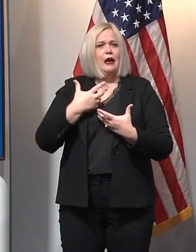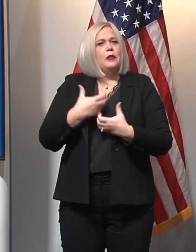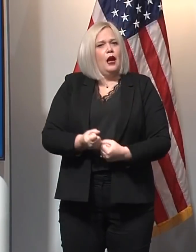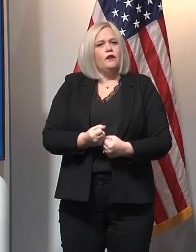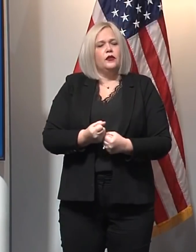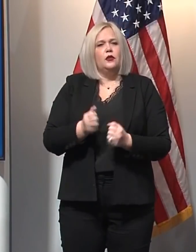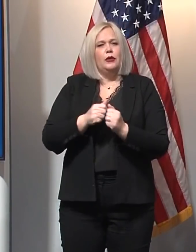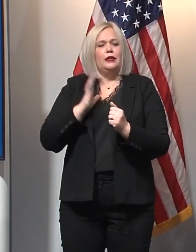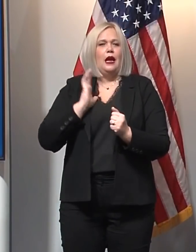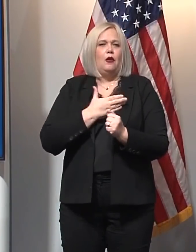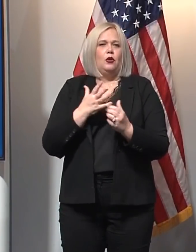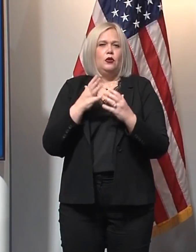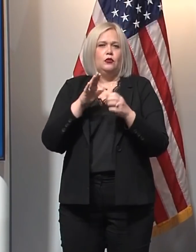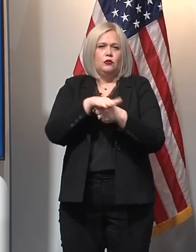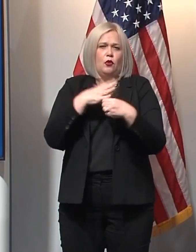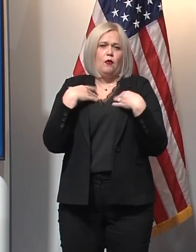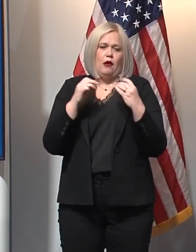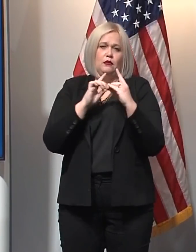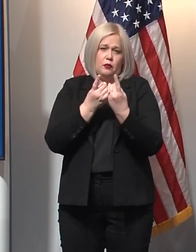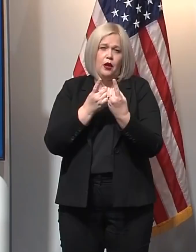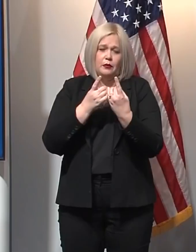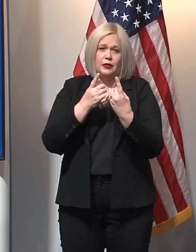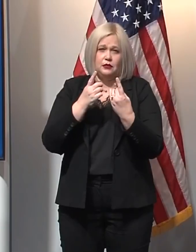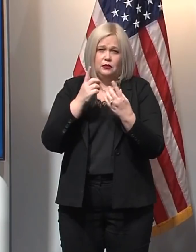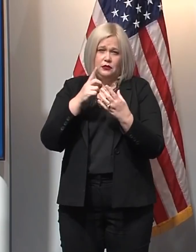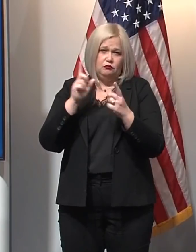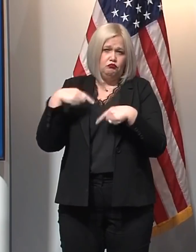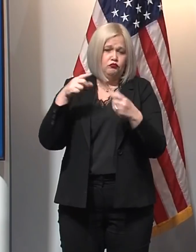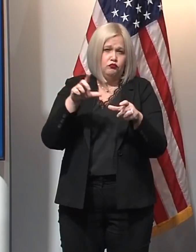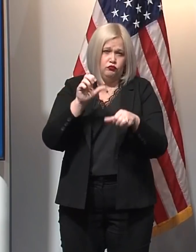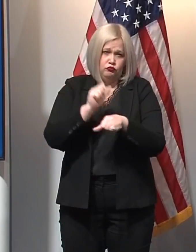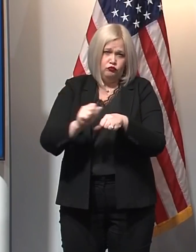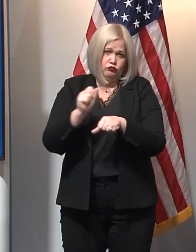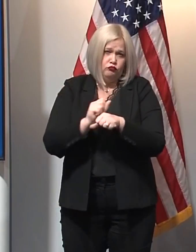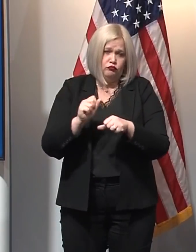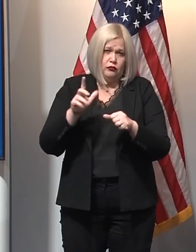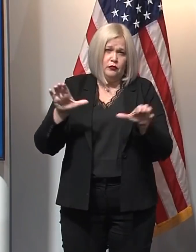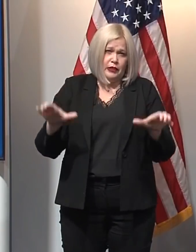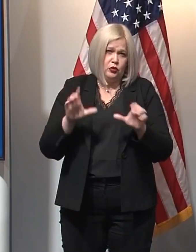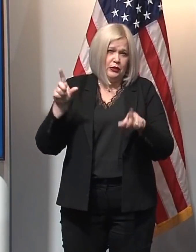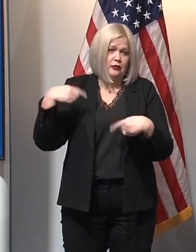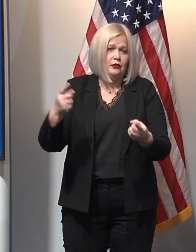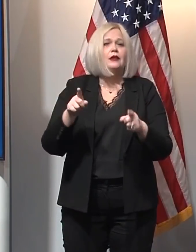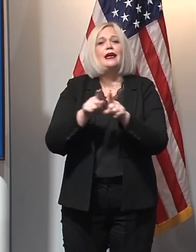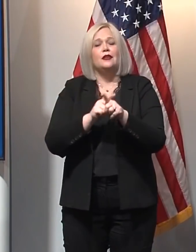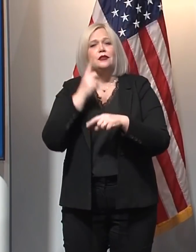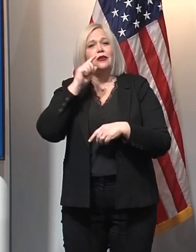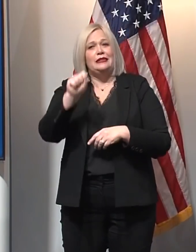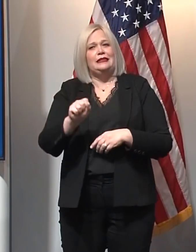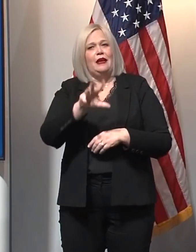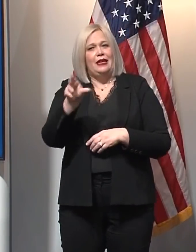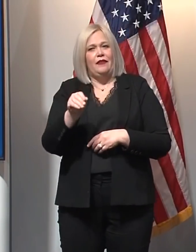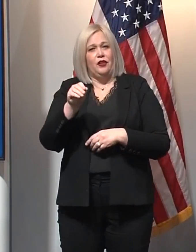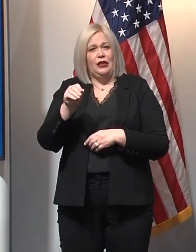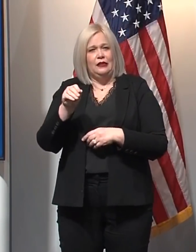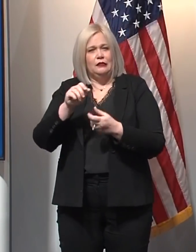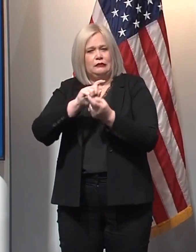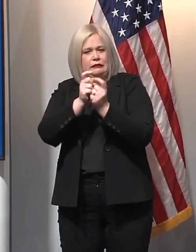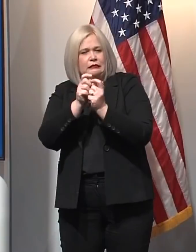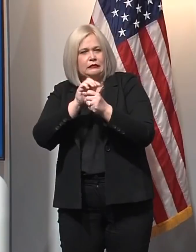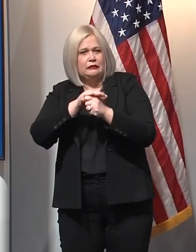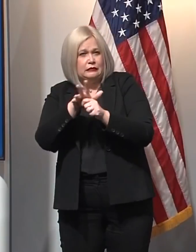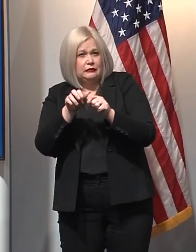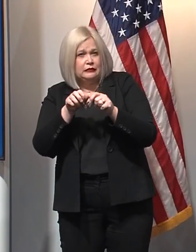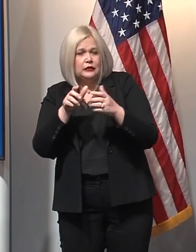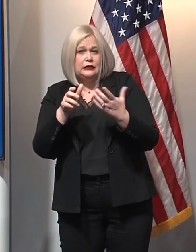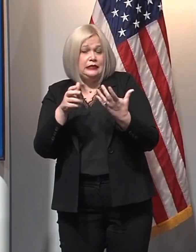done with our local health departments and other places where we've seen these outbreaks. And for the South Africa variant, I'll say we do